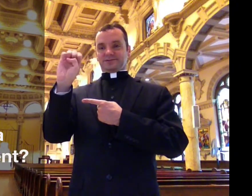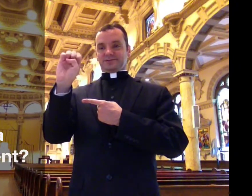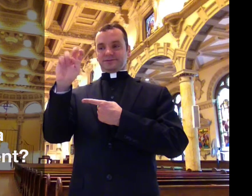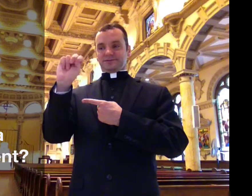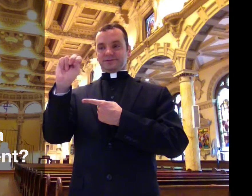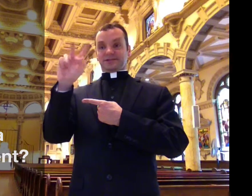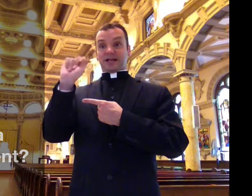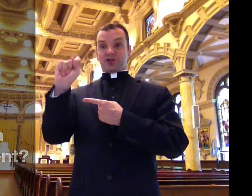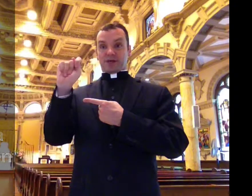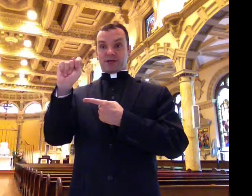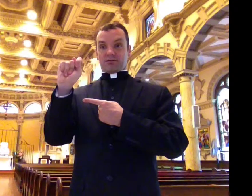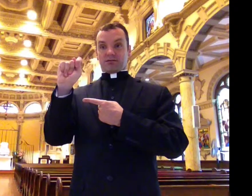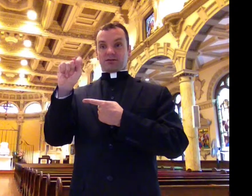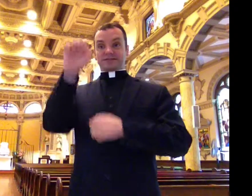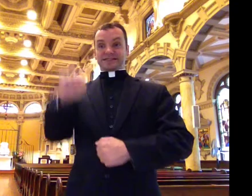What is a sacrament?